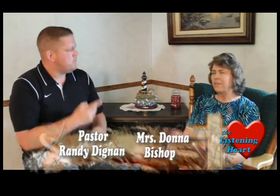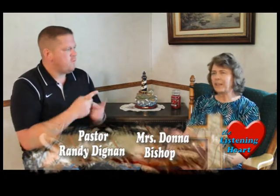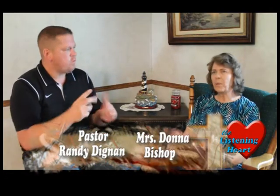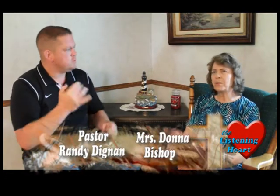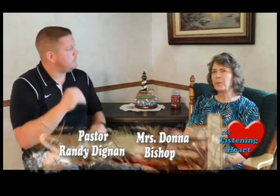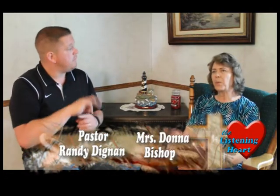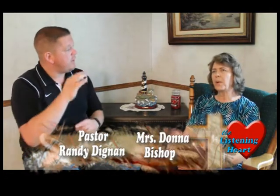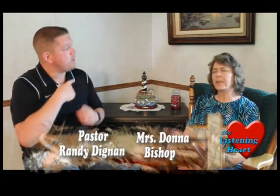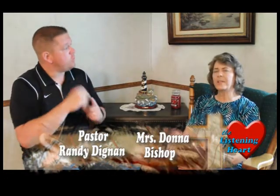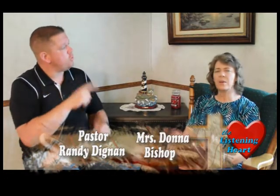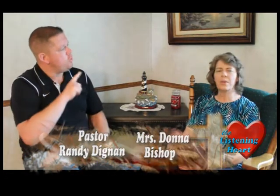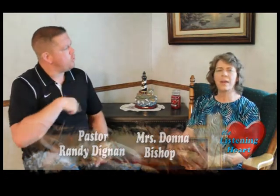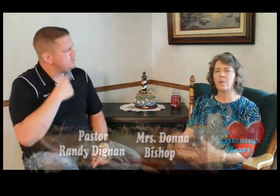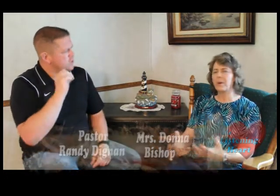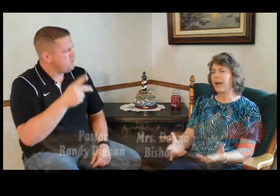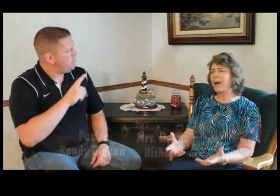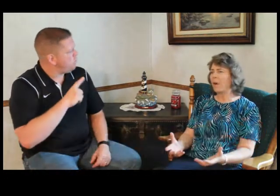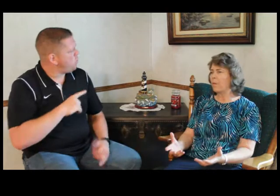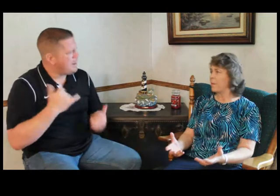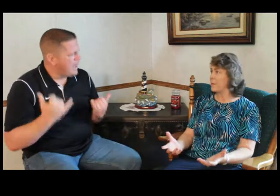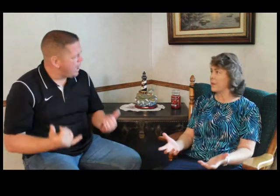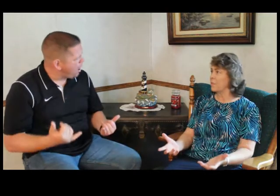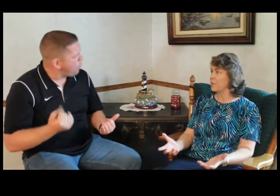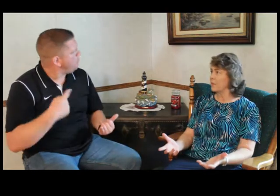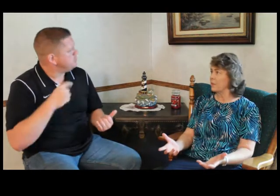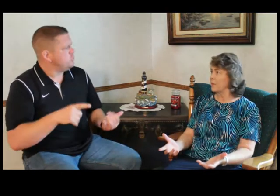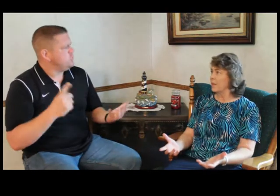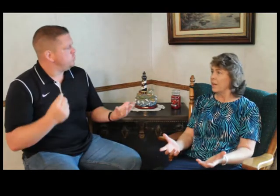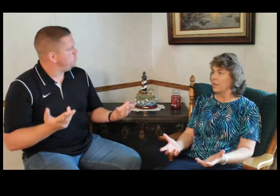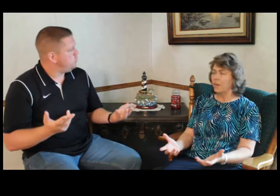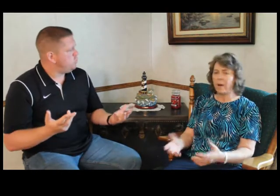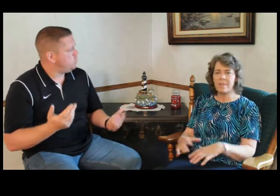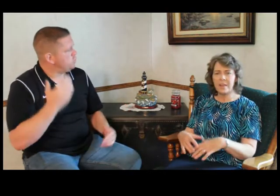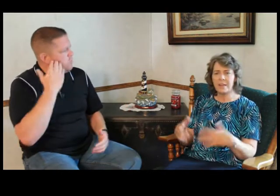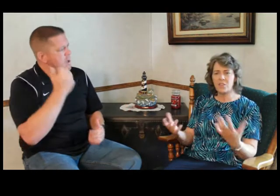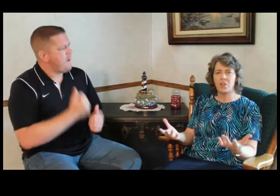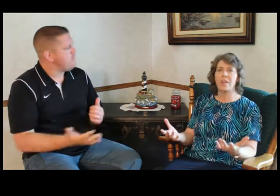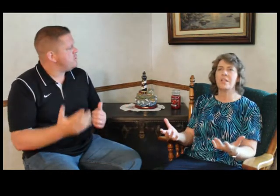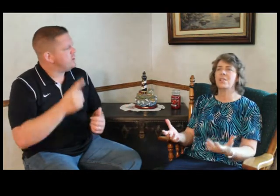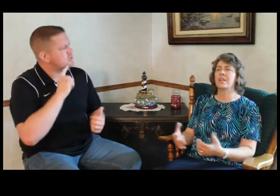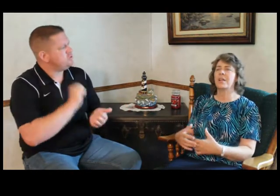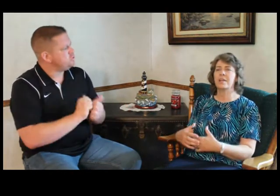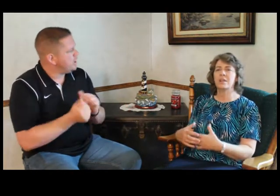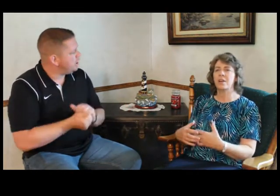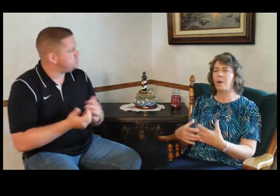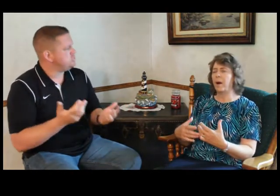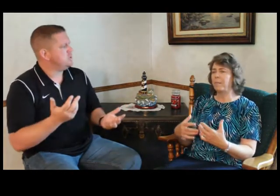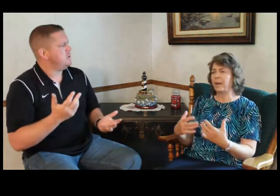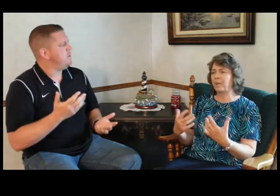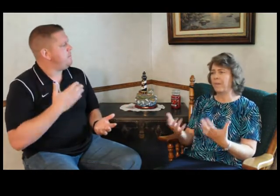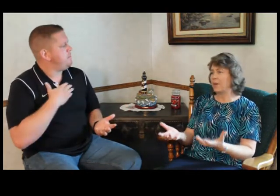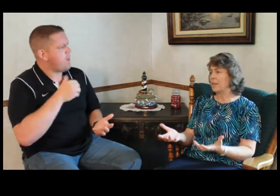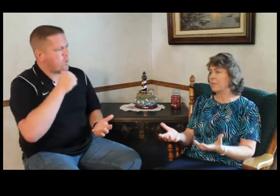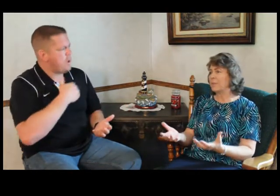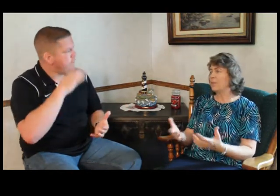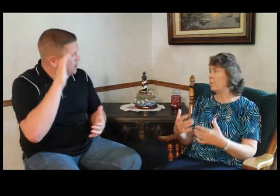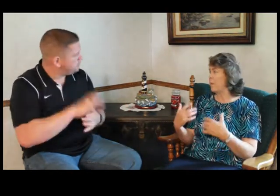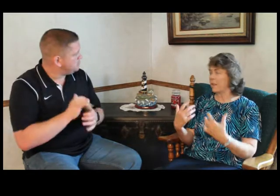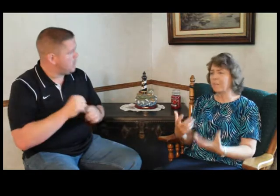In I went to the Lord and I said, okay, Lord, now what am I supposed to do? You know, everything has changed and, you know, I don't have a husband who can do it. What about the